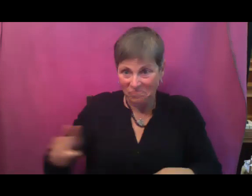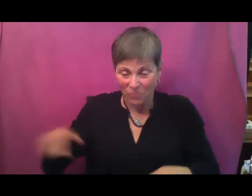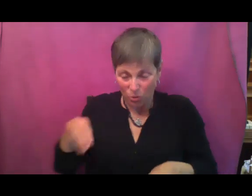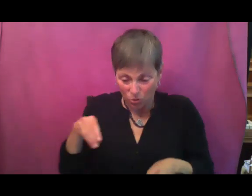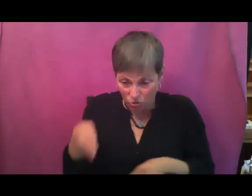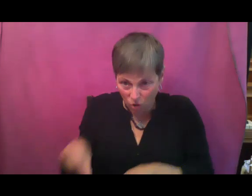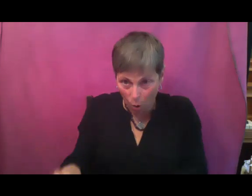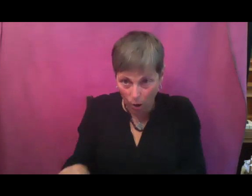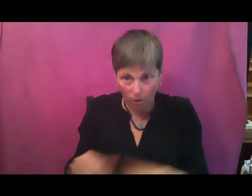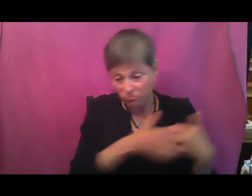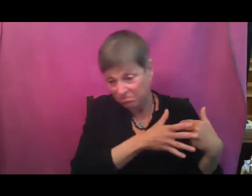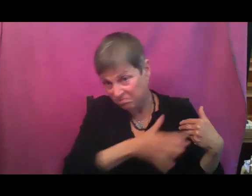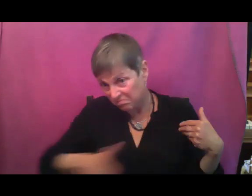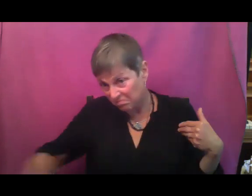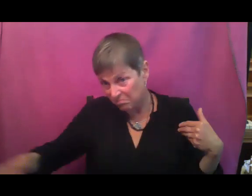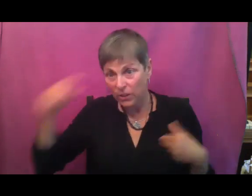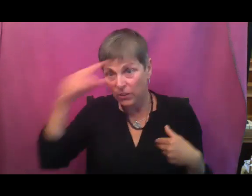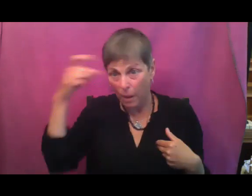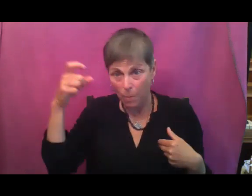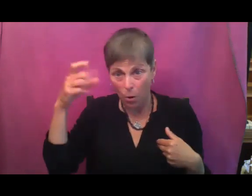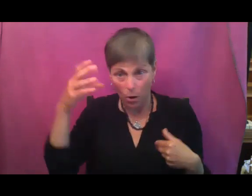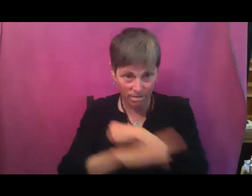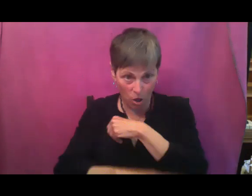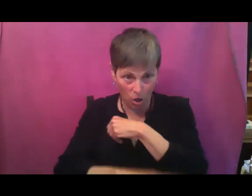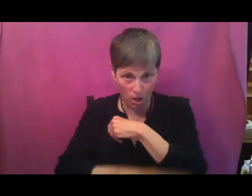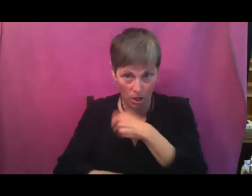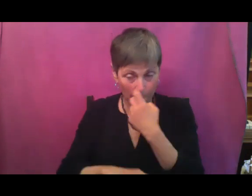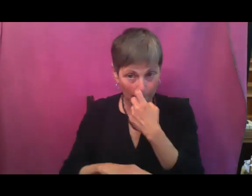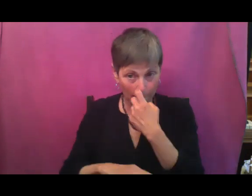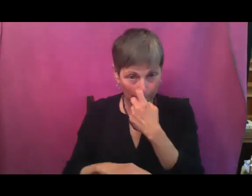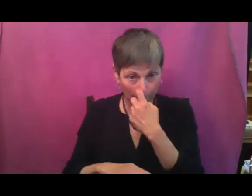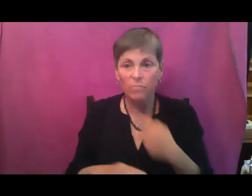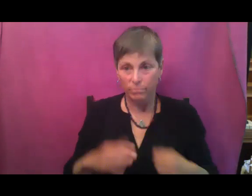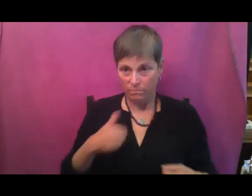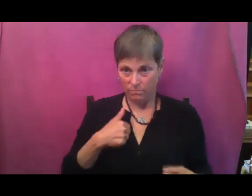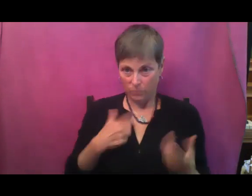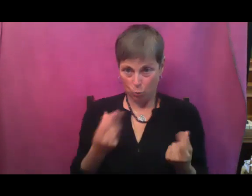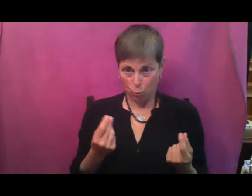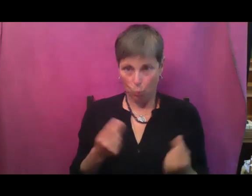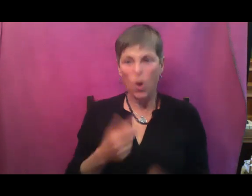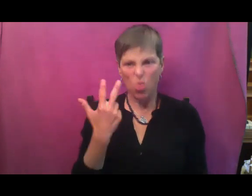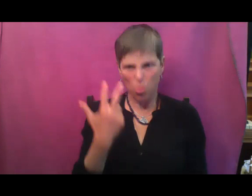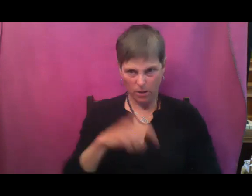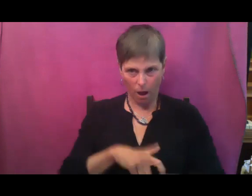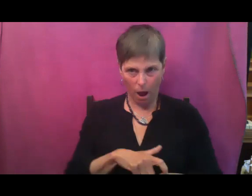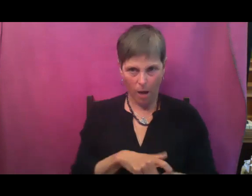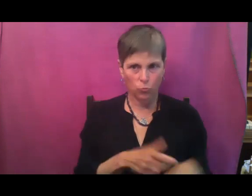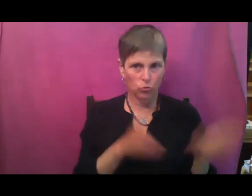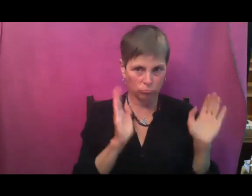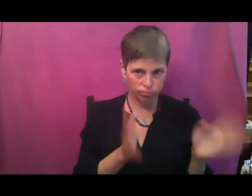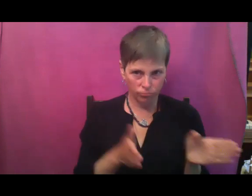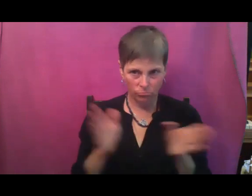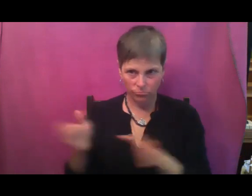then you want to have, we love to sow three different successions here at fruition. So the first is